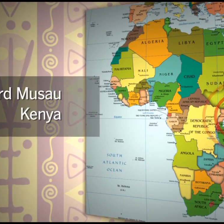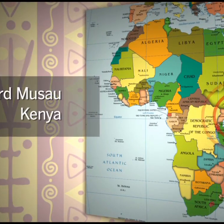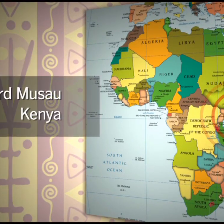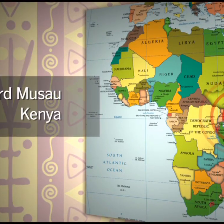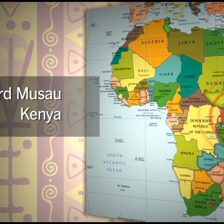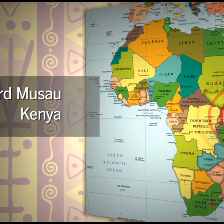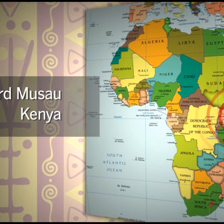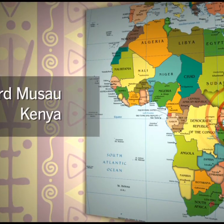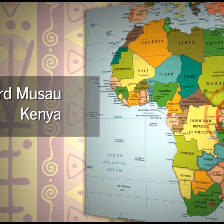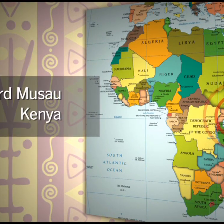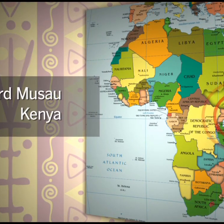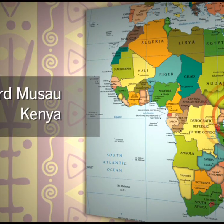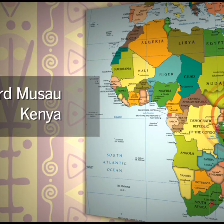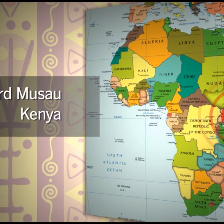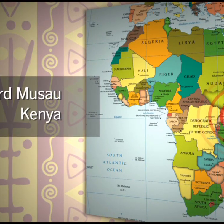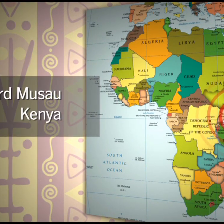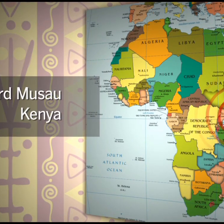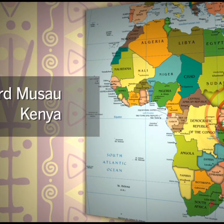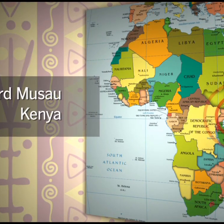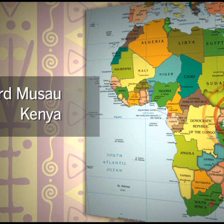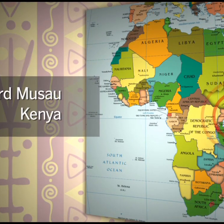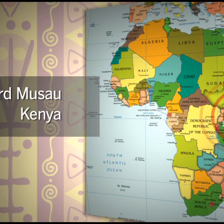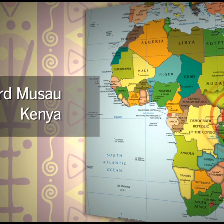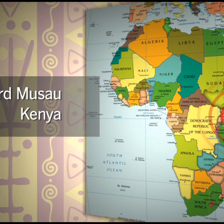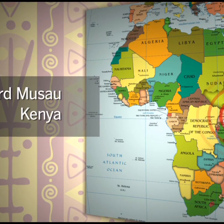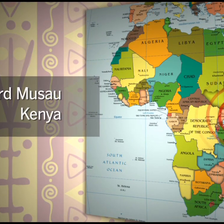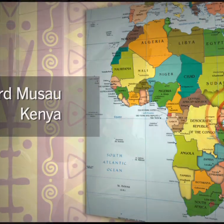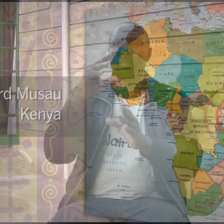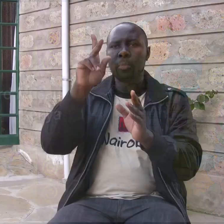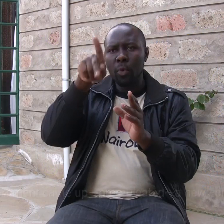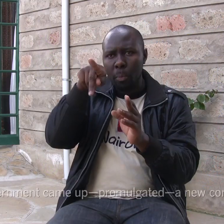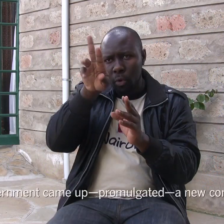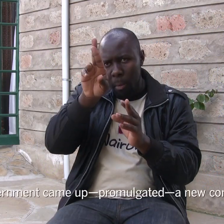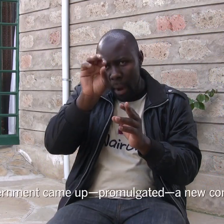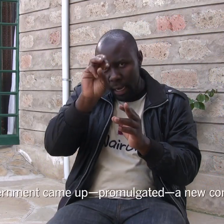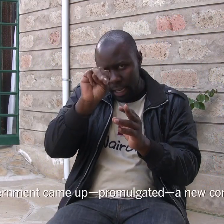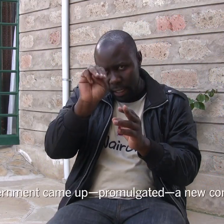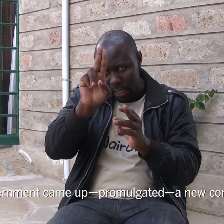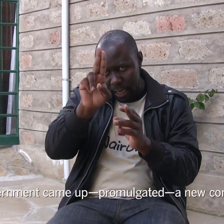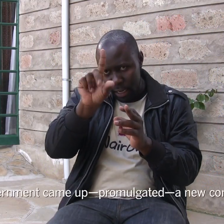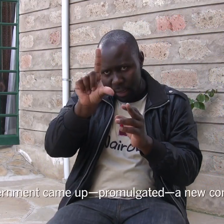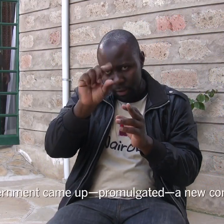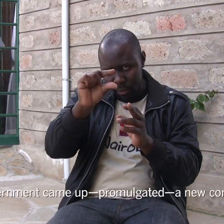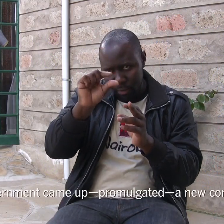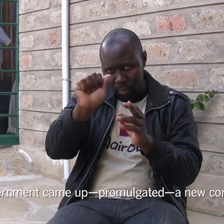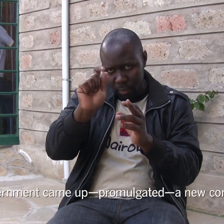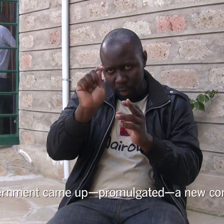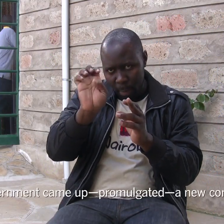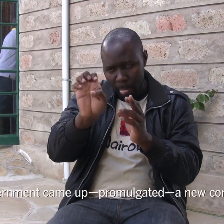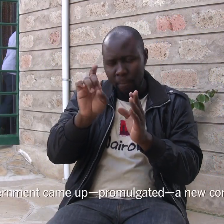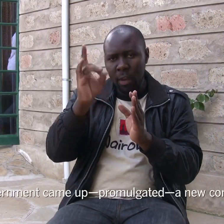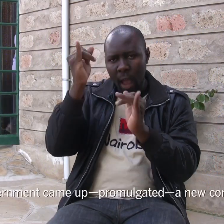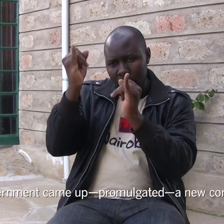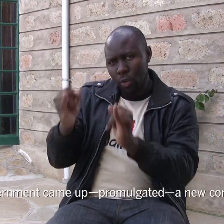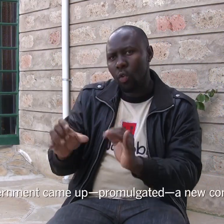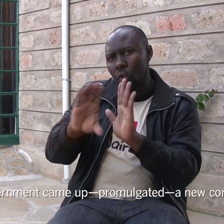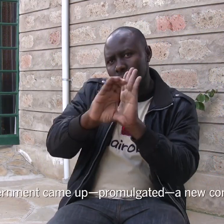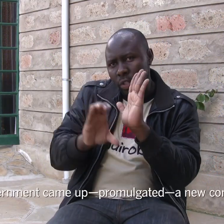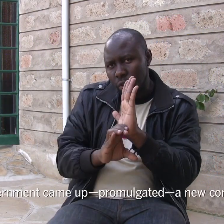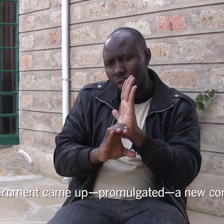The government came up, promulgated a new constitution.